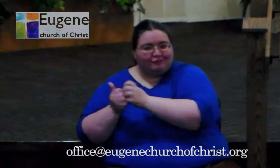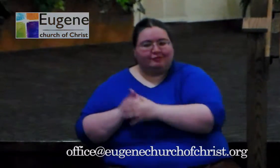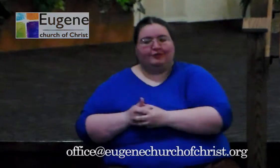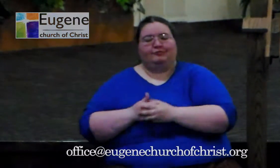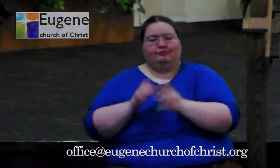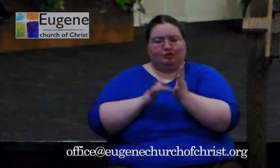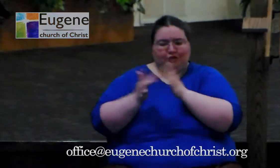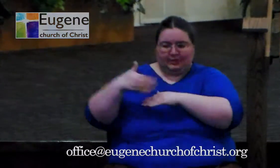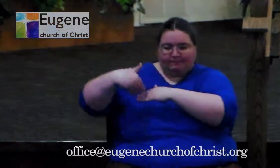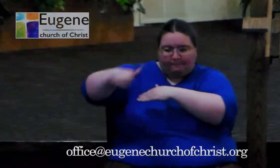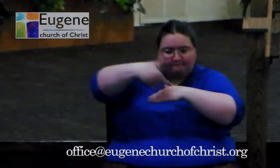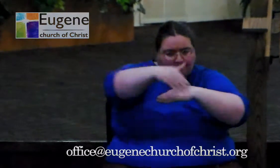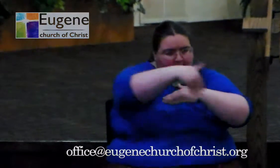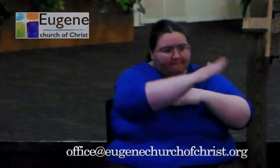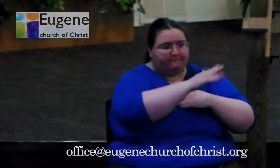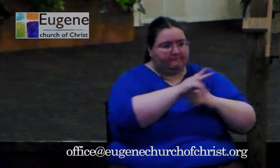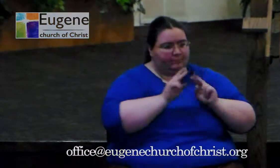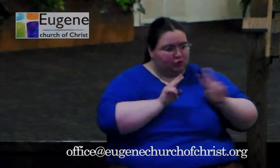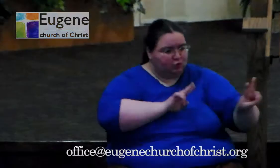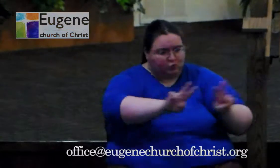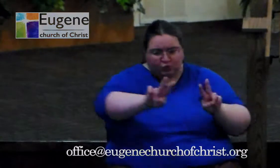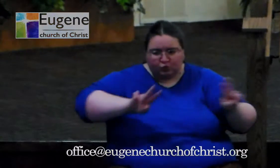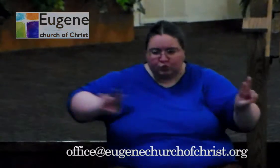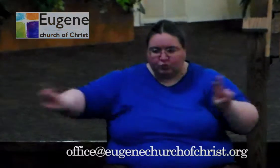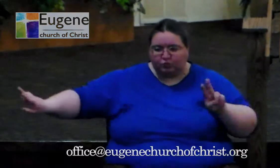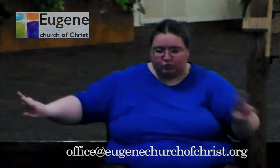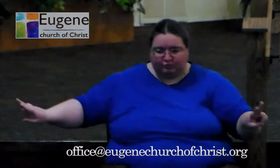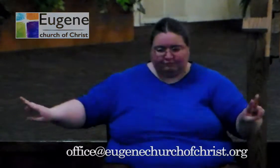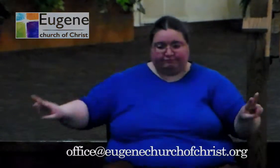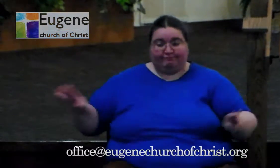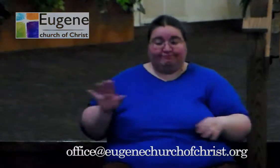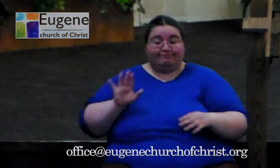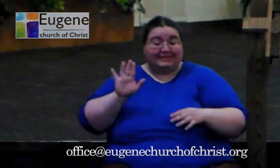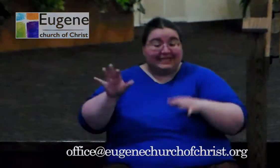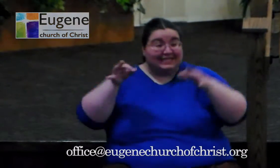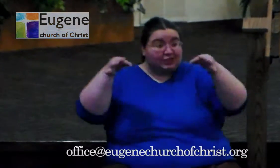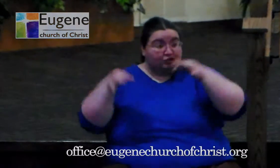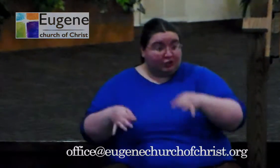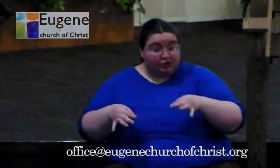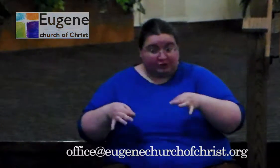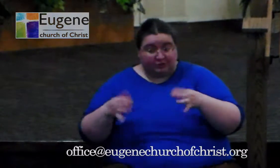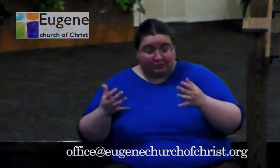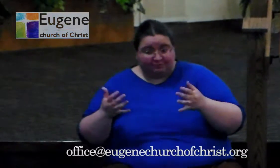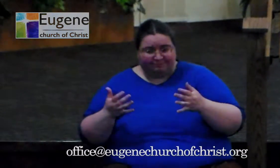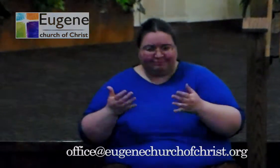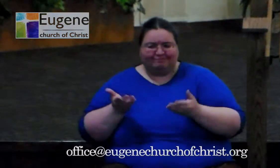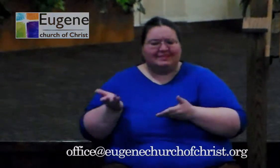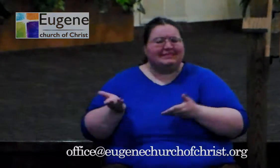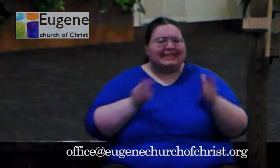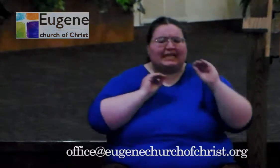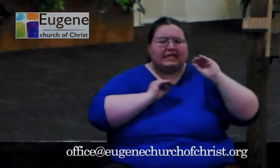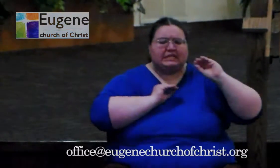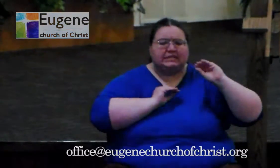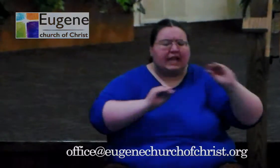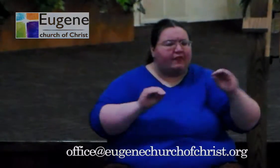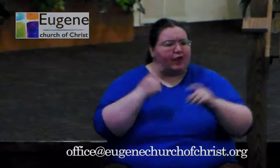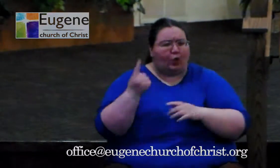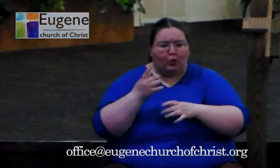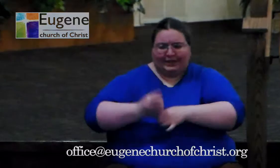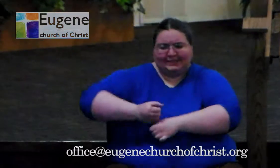Go ahead, David, again. Excuse me. These were his instructions. Take nothing for the journey except a staff, no bread, no bag,